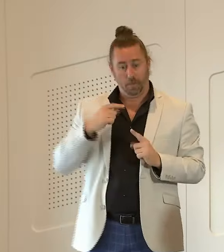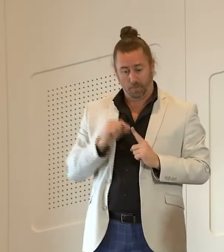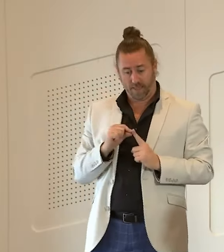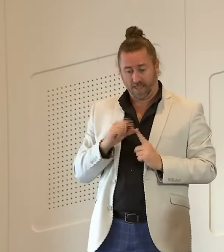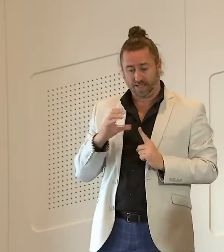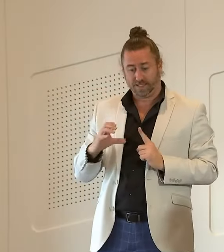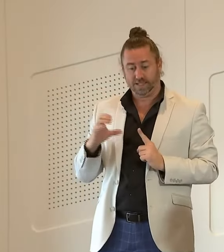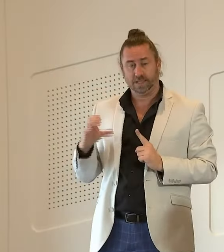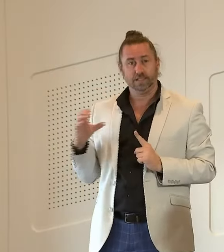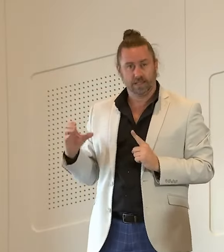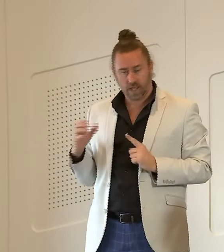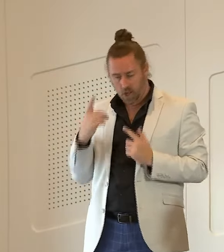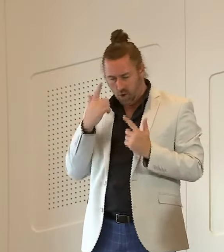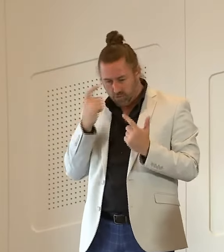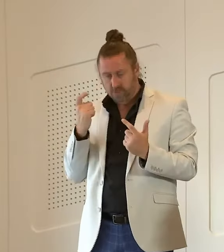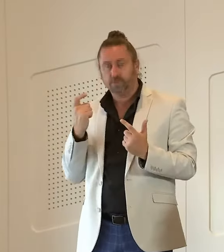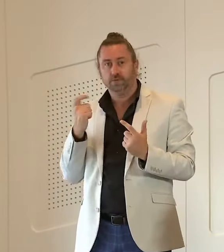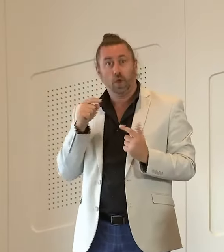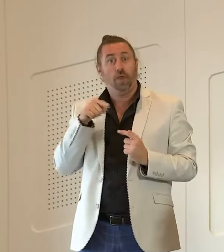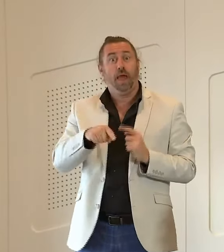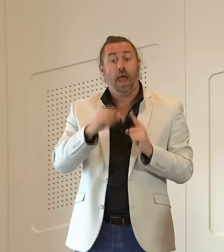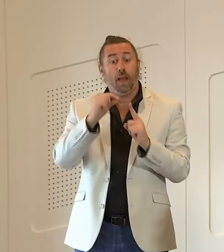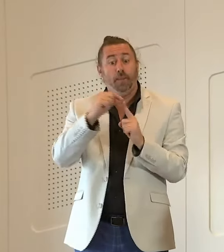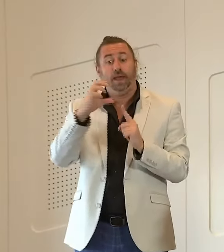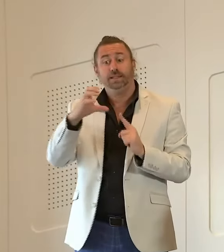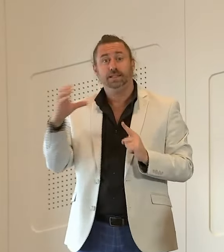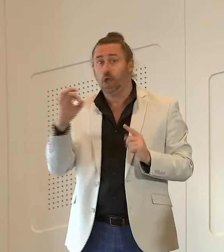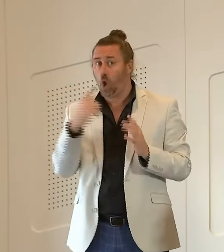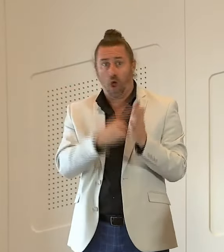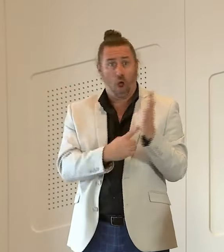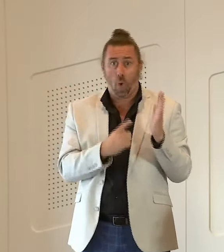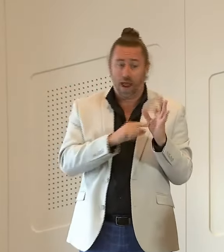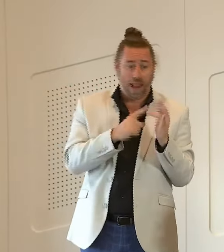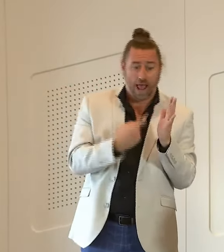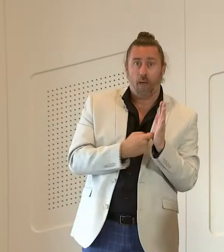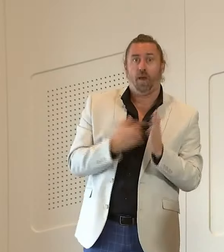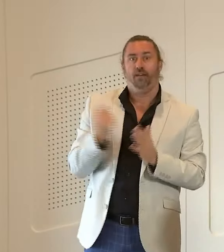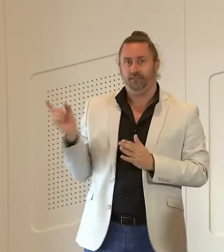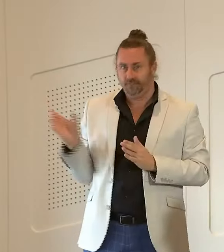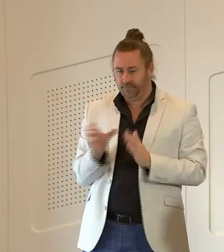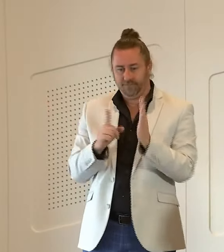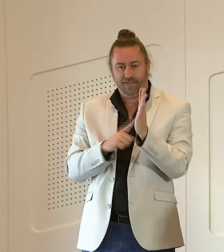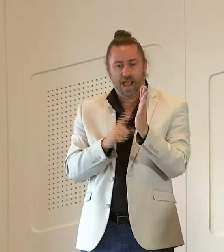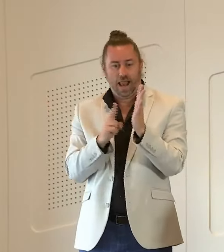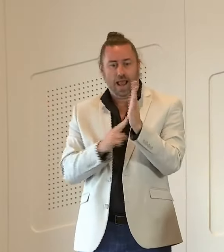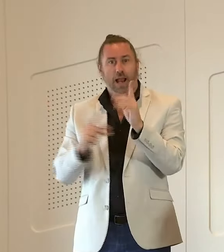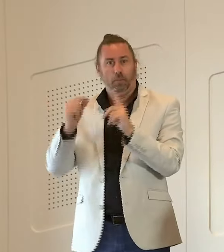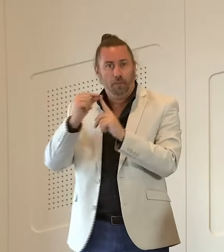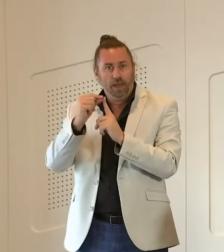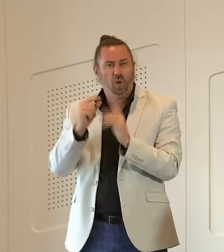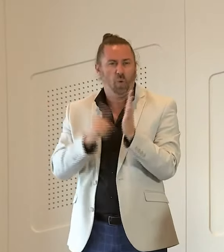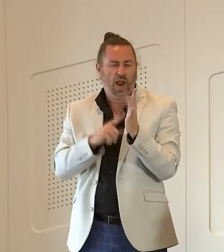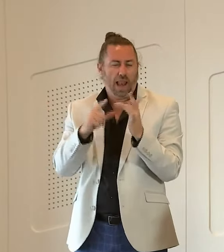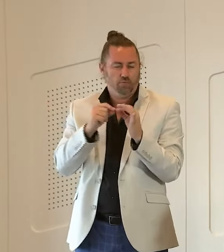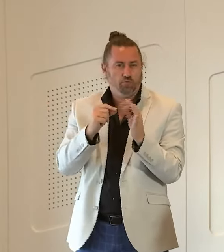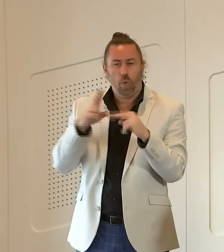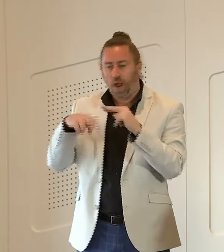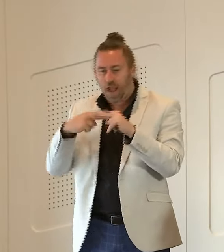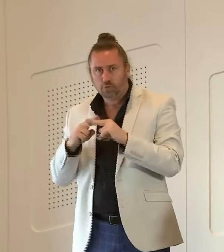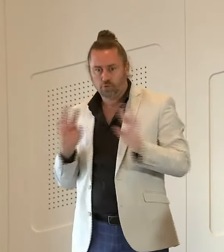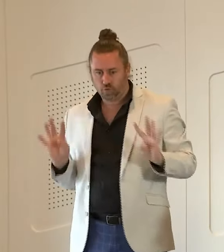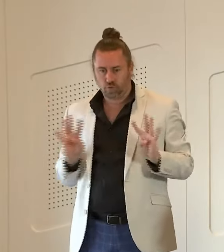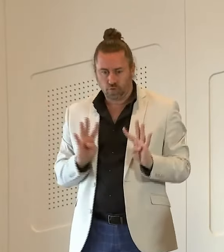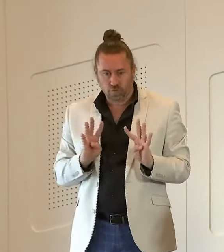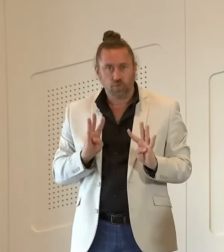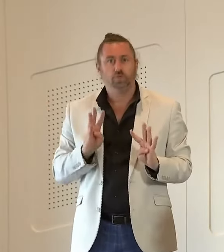it is an bipartisan oversight committee they have made strong recommendations in their report they made a